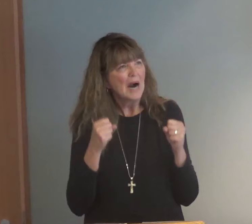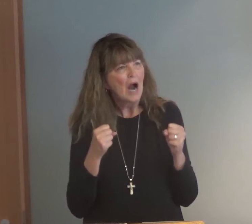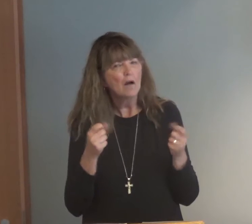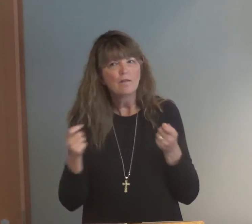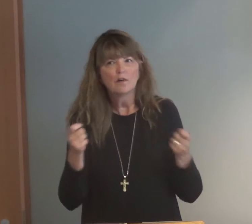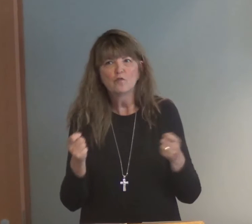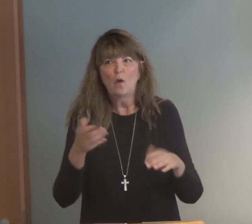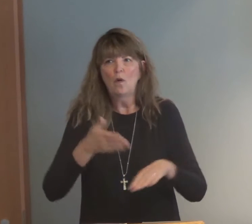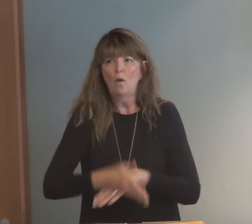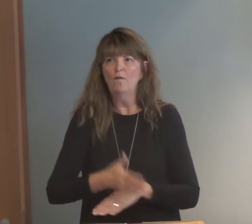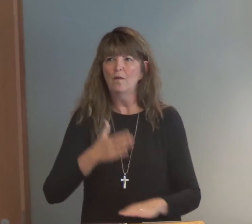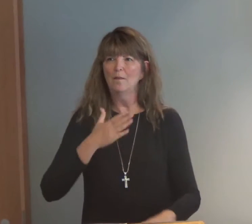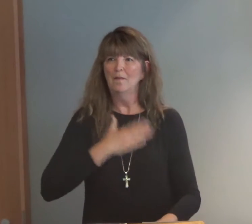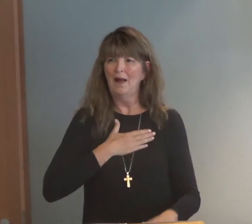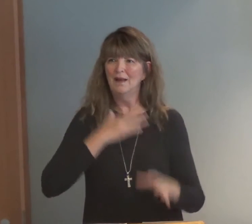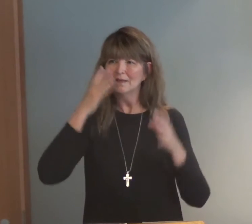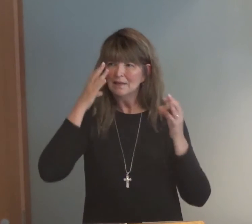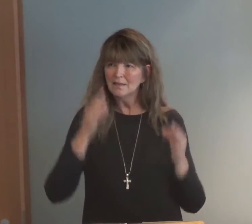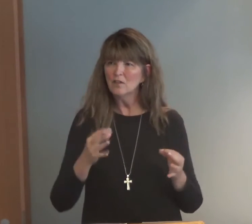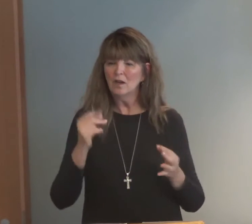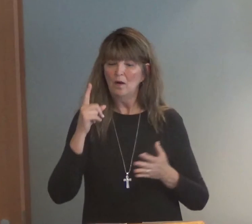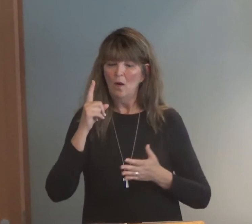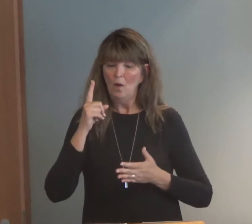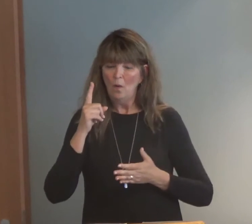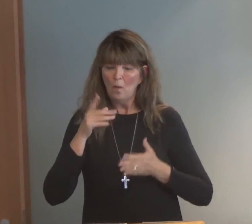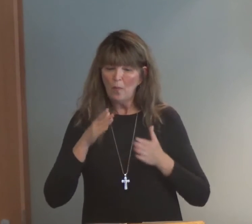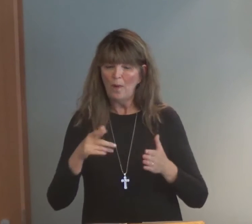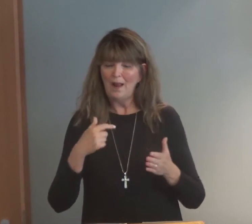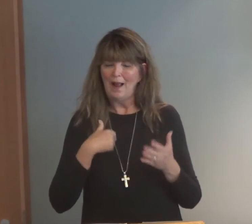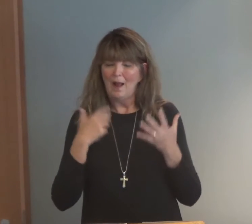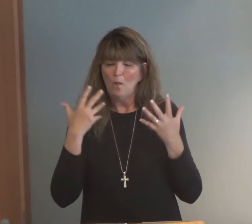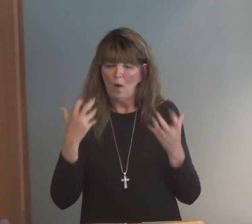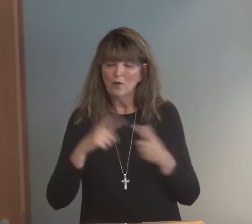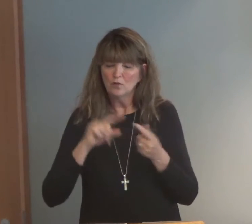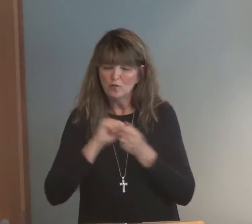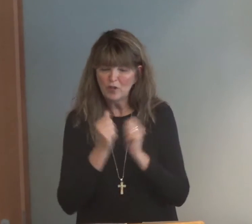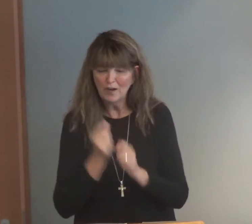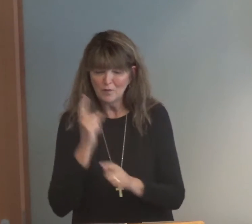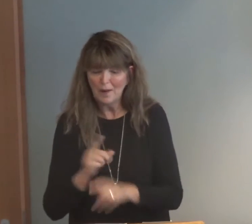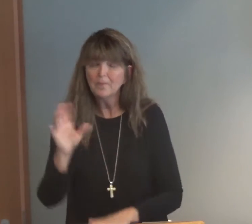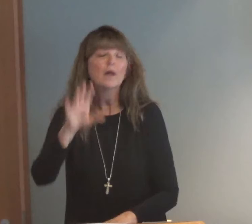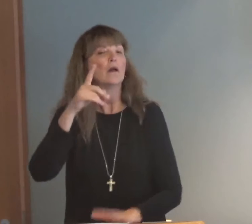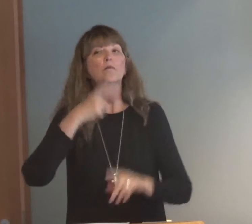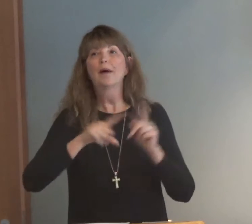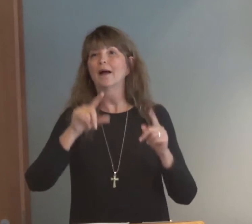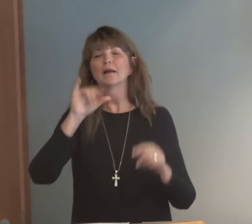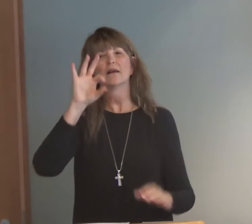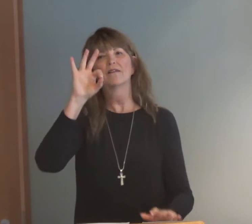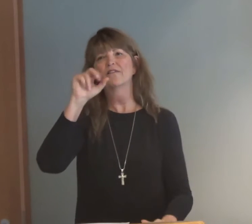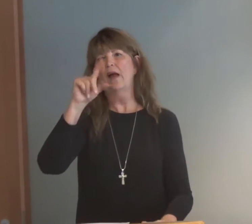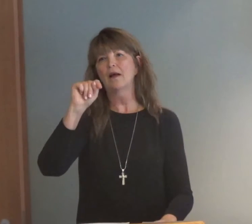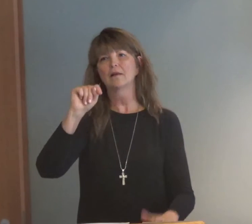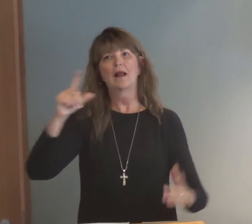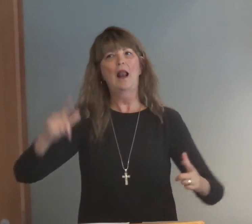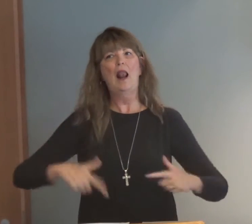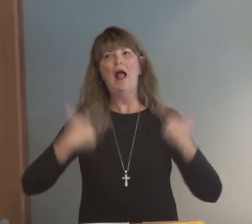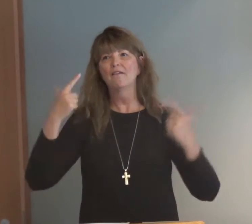stay that way. The old nature has a powerful control and a powerful influence on my decisions. And I do want to